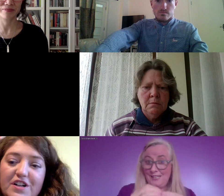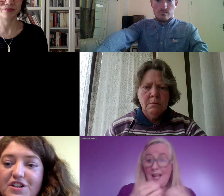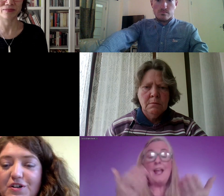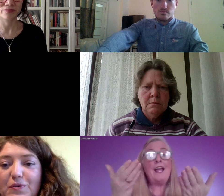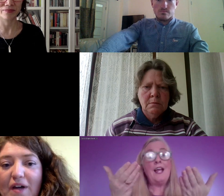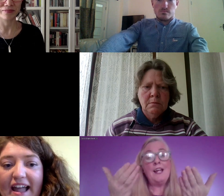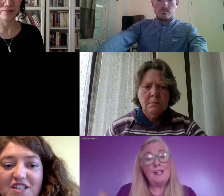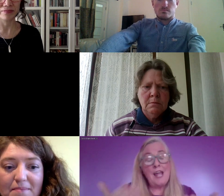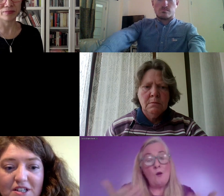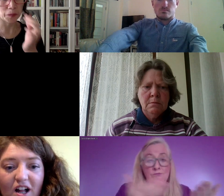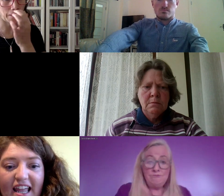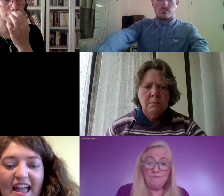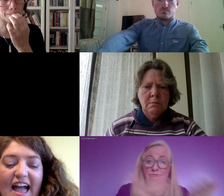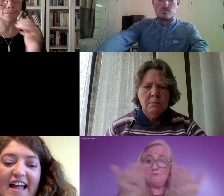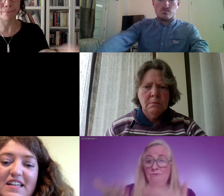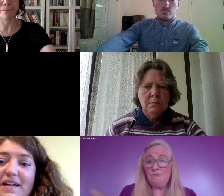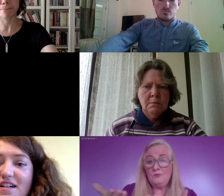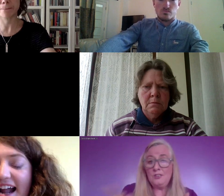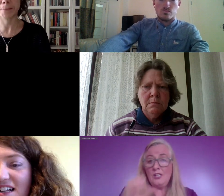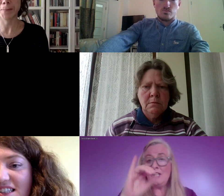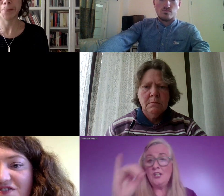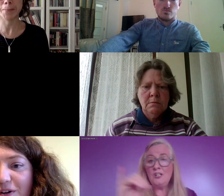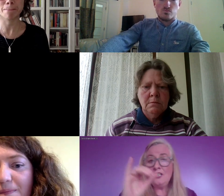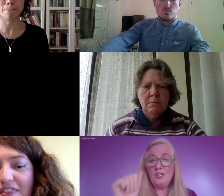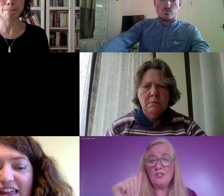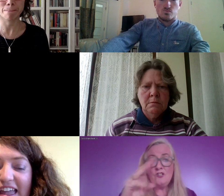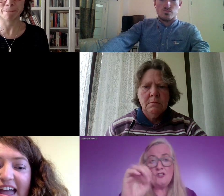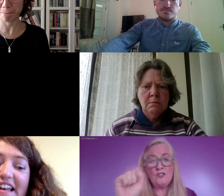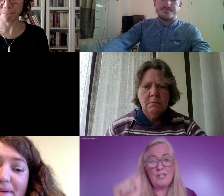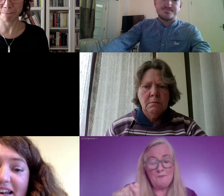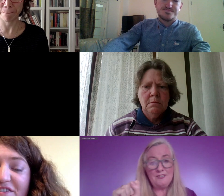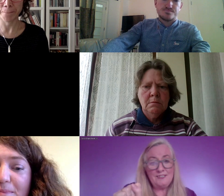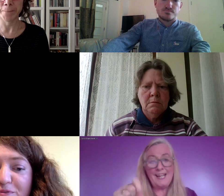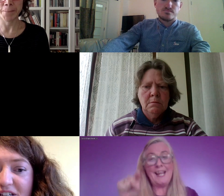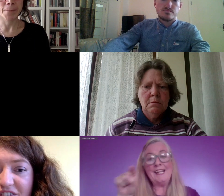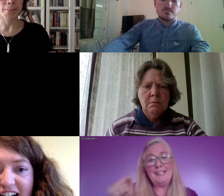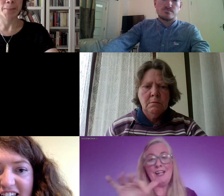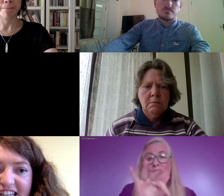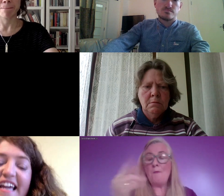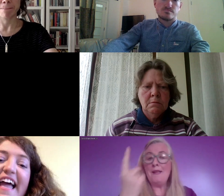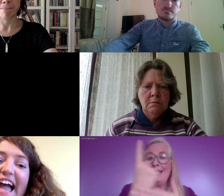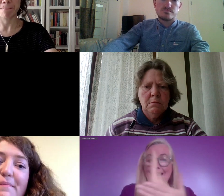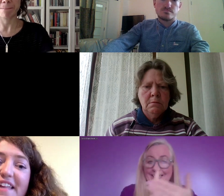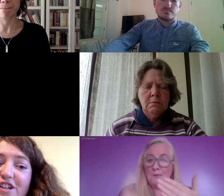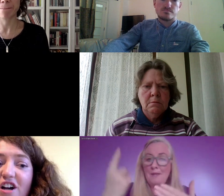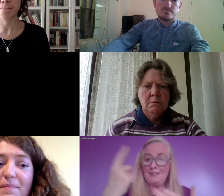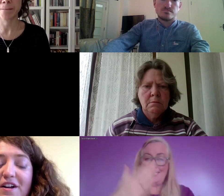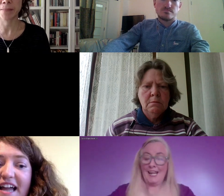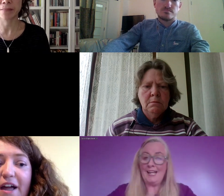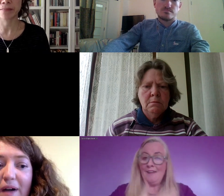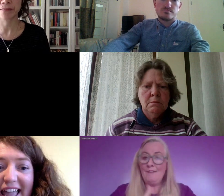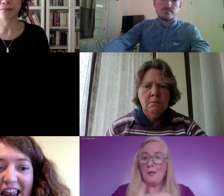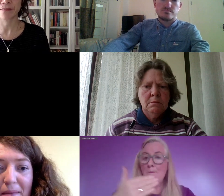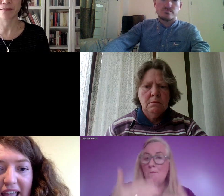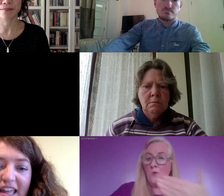hand over to James Colley and Peter Cairns from the Independent Living Movement of Ireland. And they'll talk